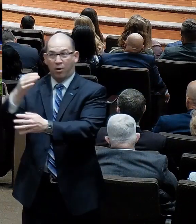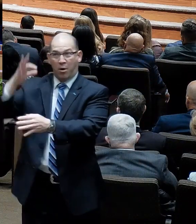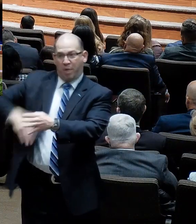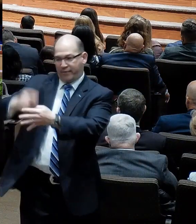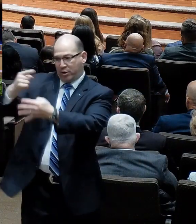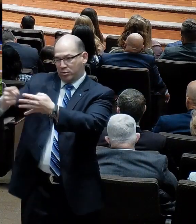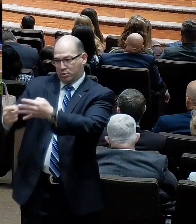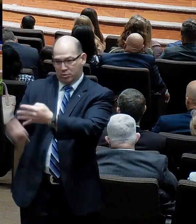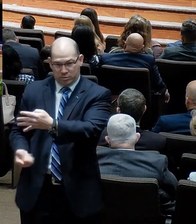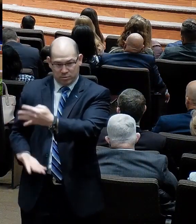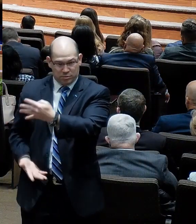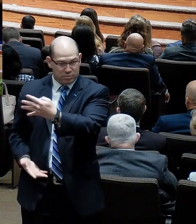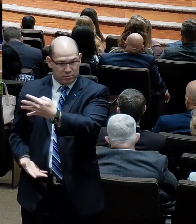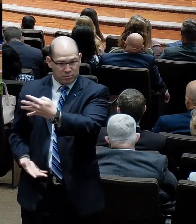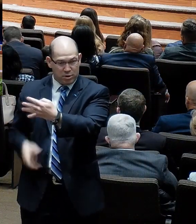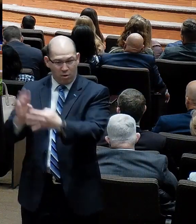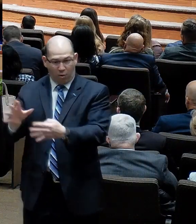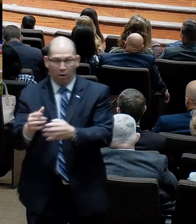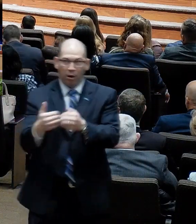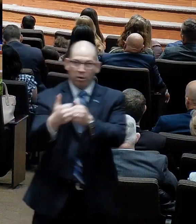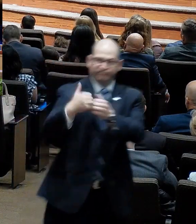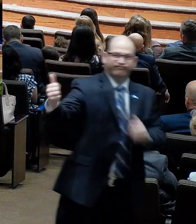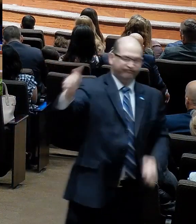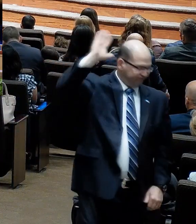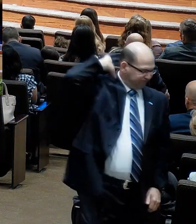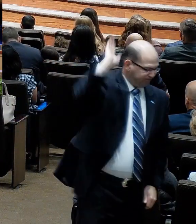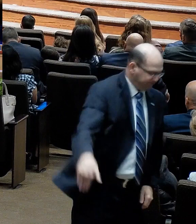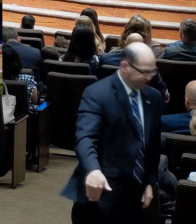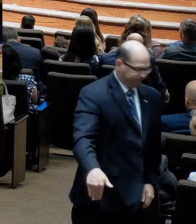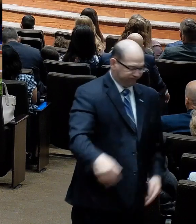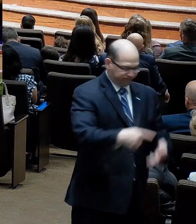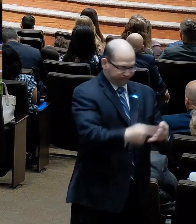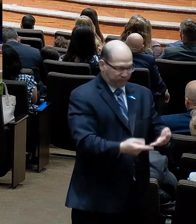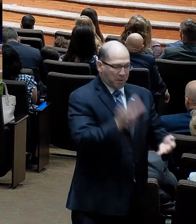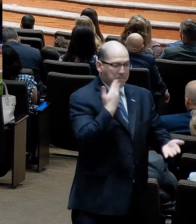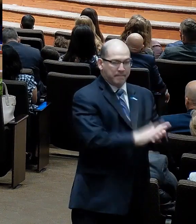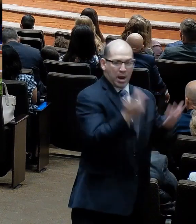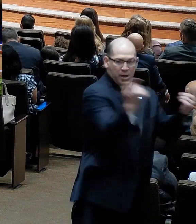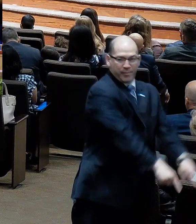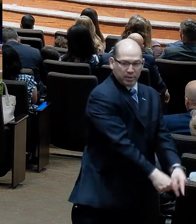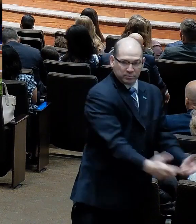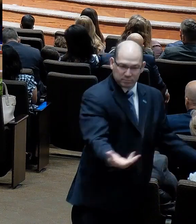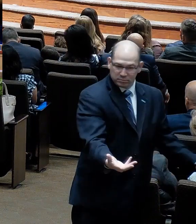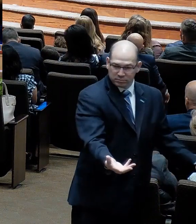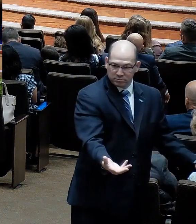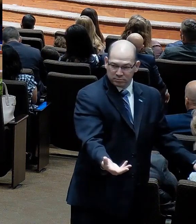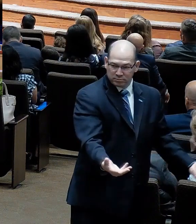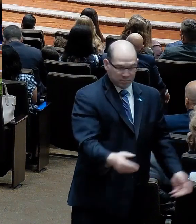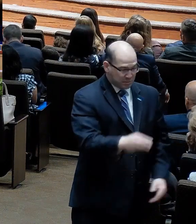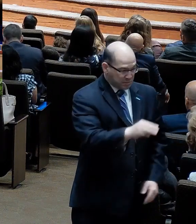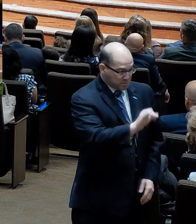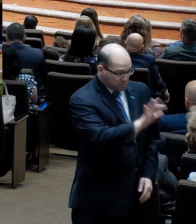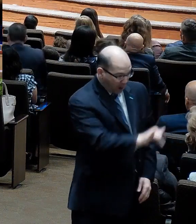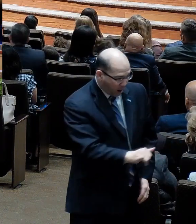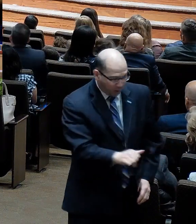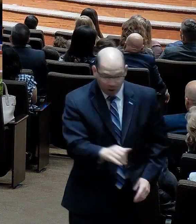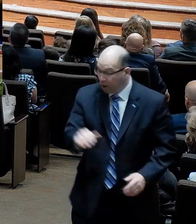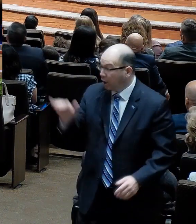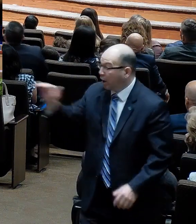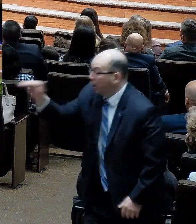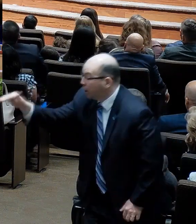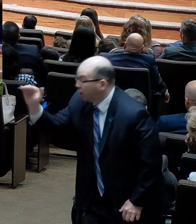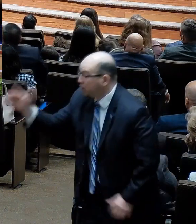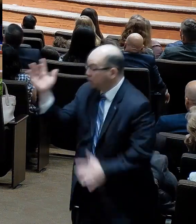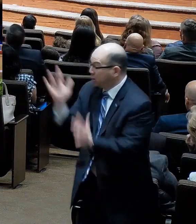for you and for me, if we turn to Christ and we run to Christ in the midst of our trial, Mary and Martha ran to Christ in the midst of their trial, or if we